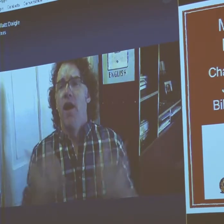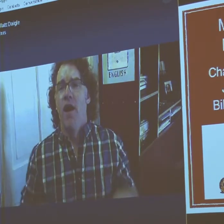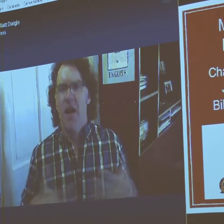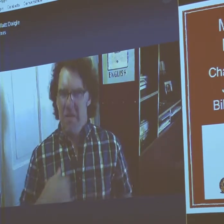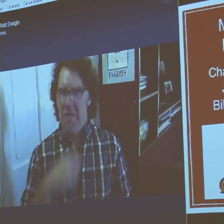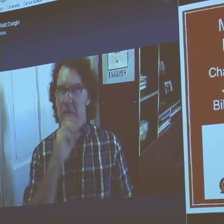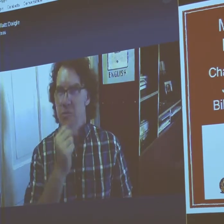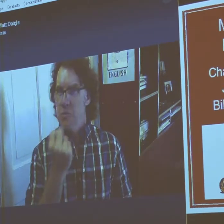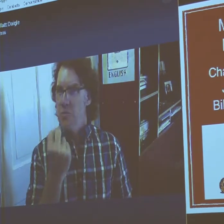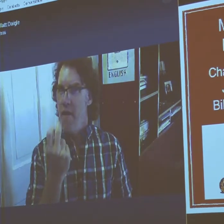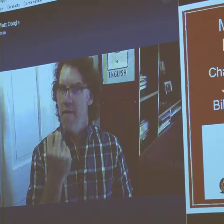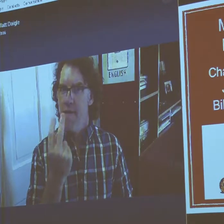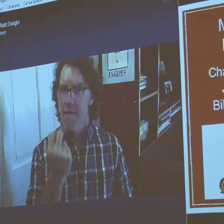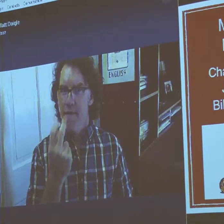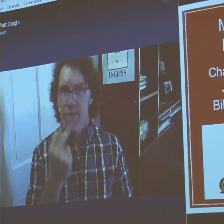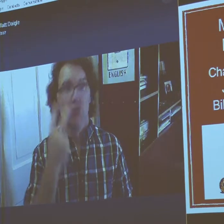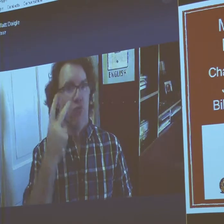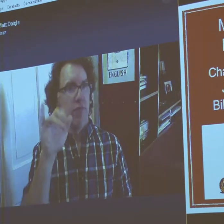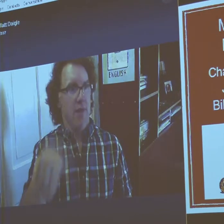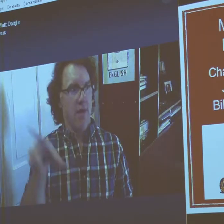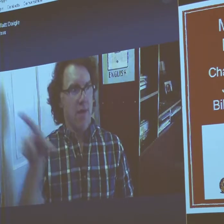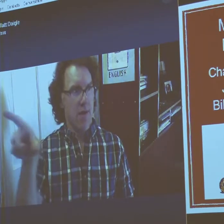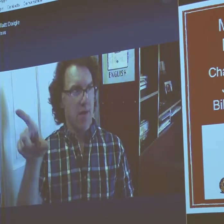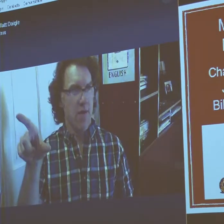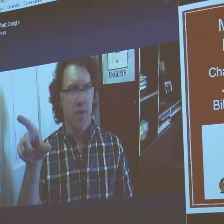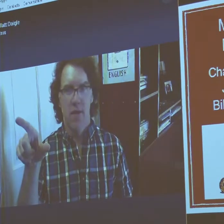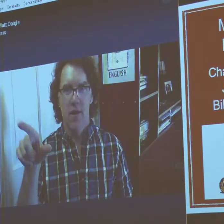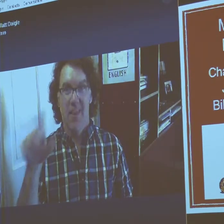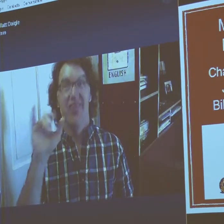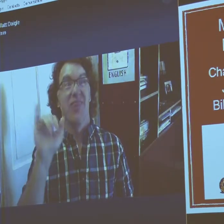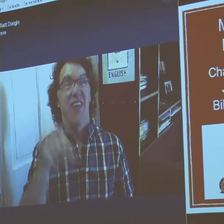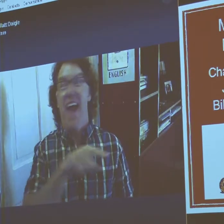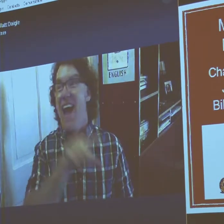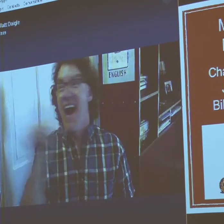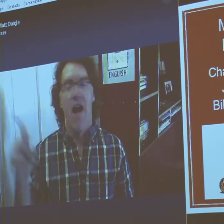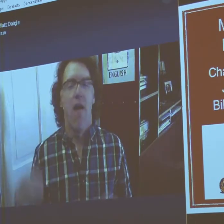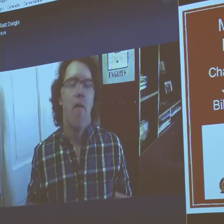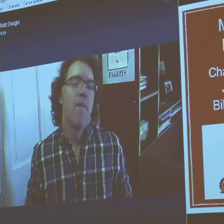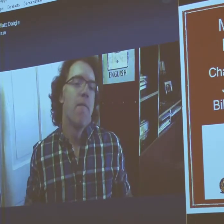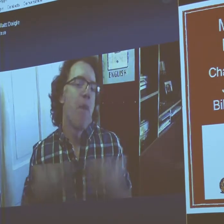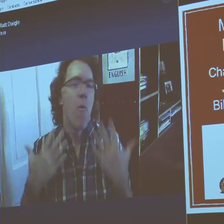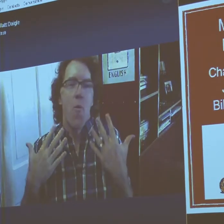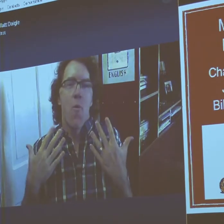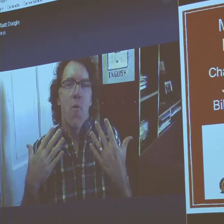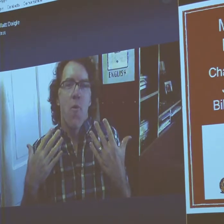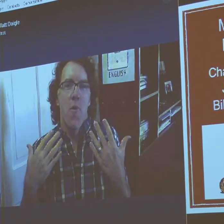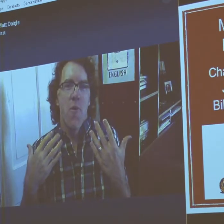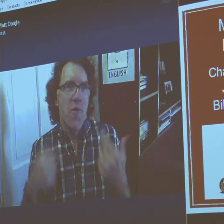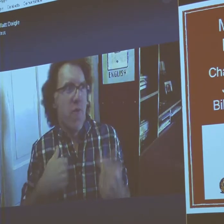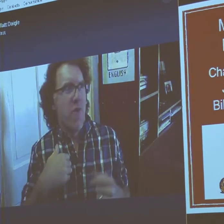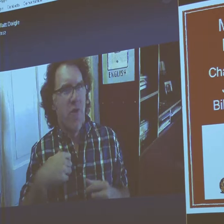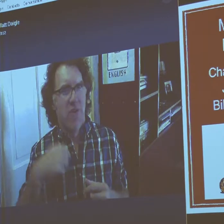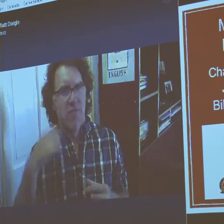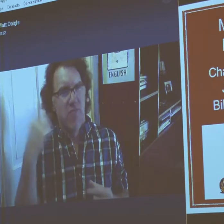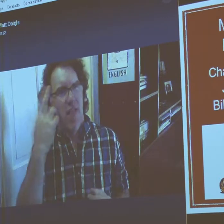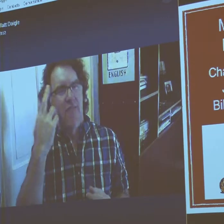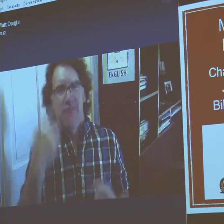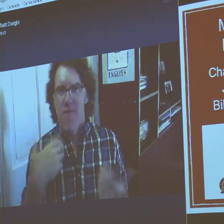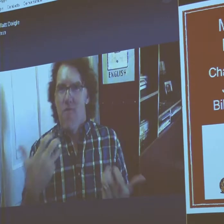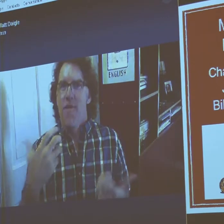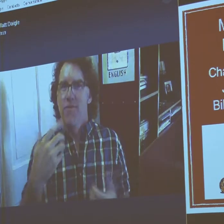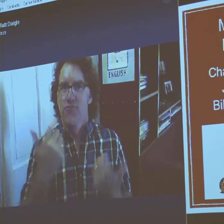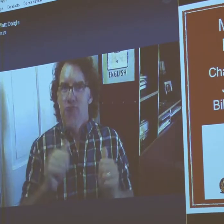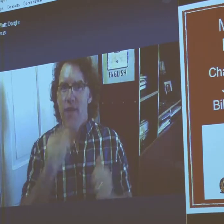And there was a whole huge exhibit. I think it was 12 at the time. And that really started